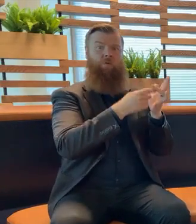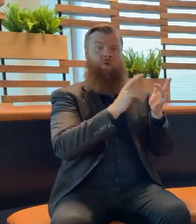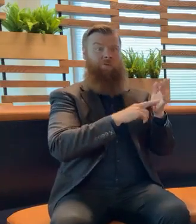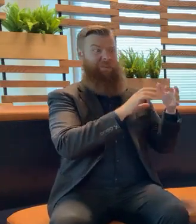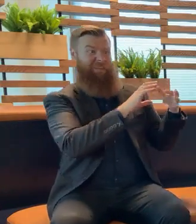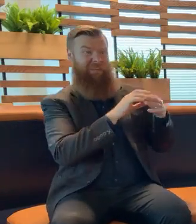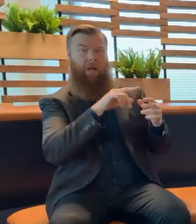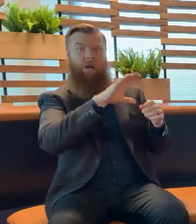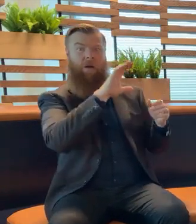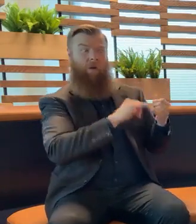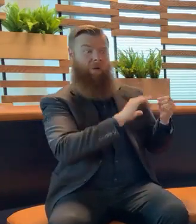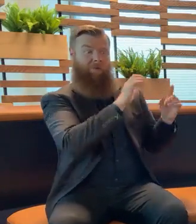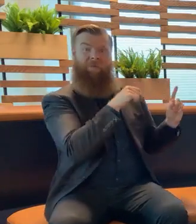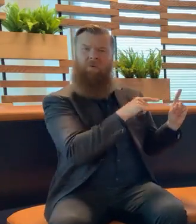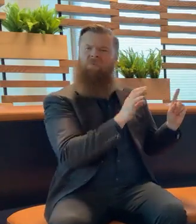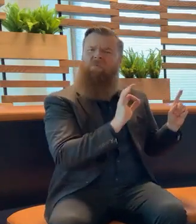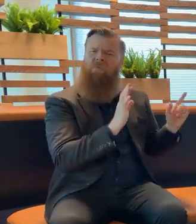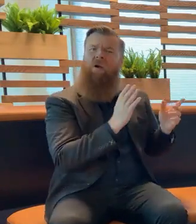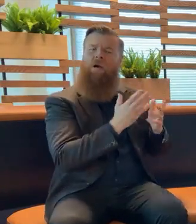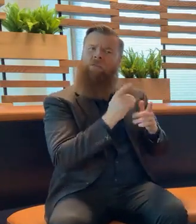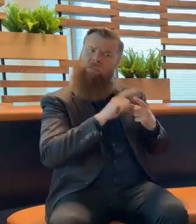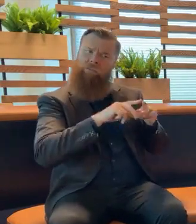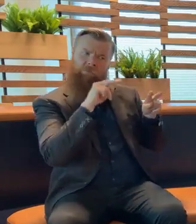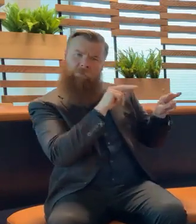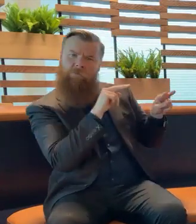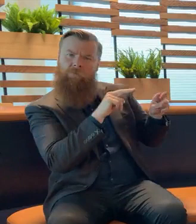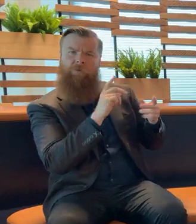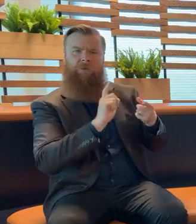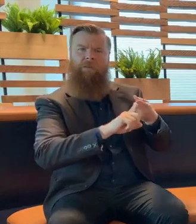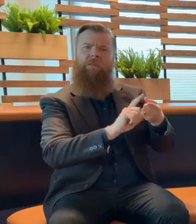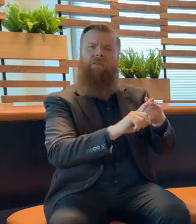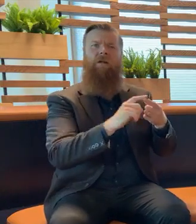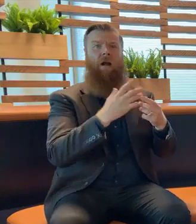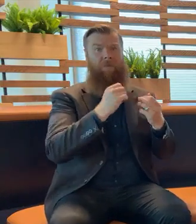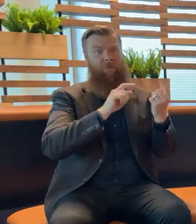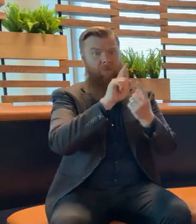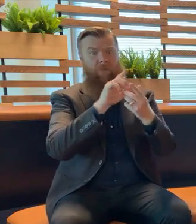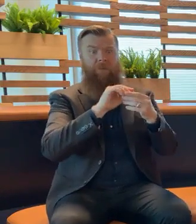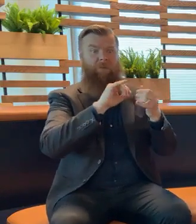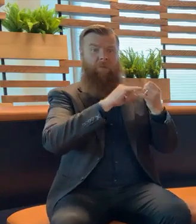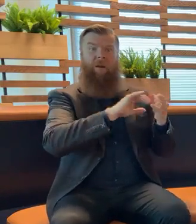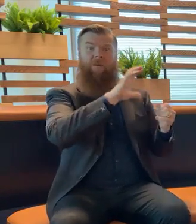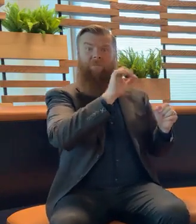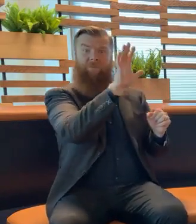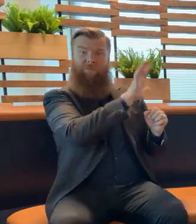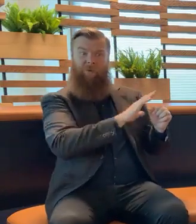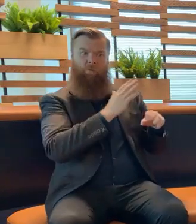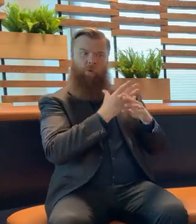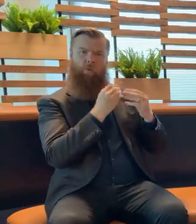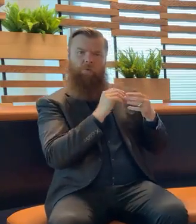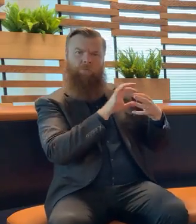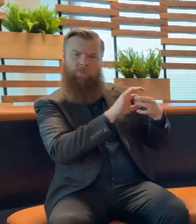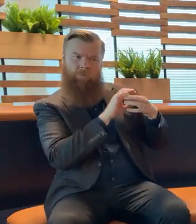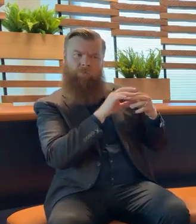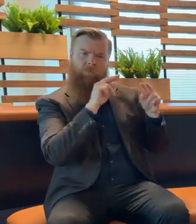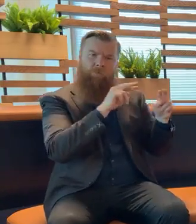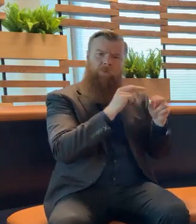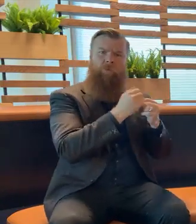But we are watching that and in fact, I have a meeting with South African colleagues this afternoon to talk through that exact issue. So